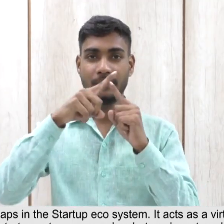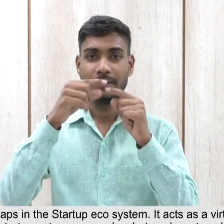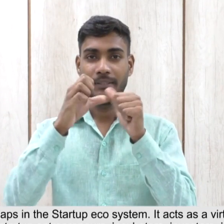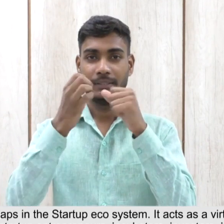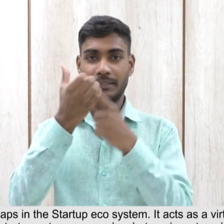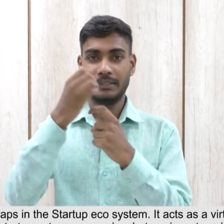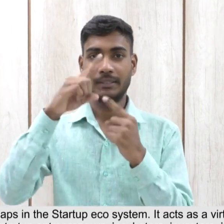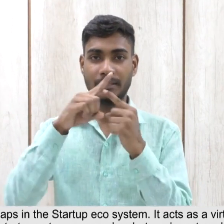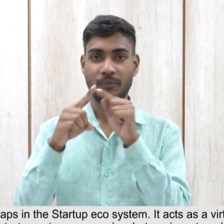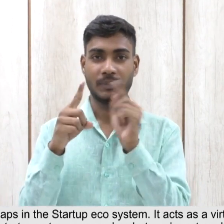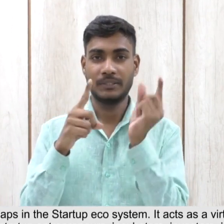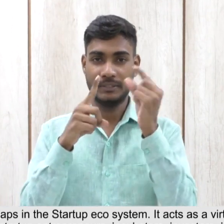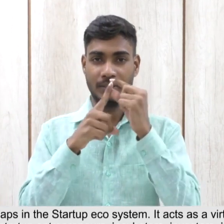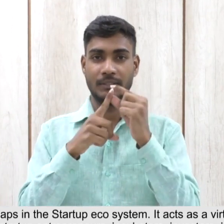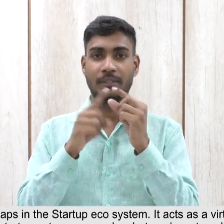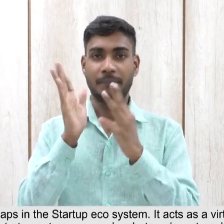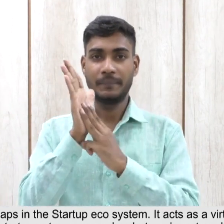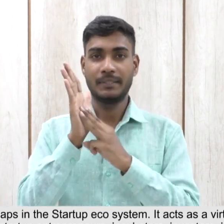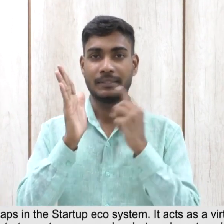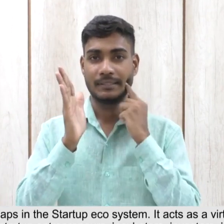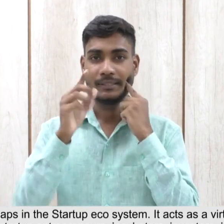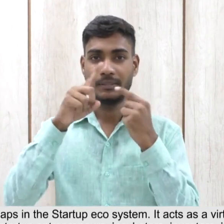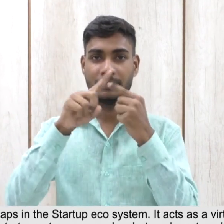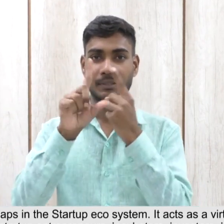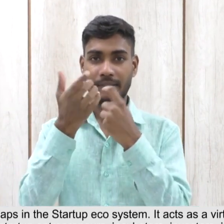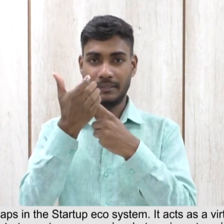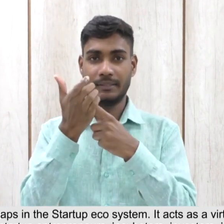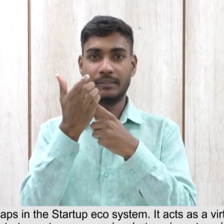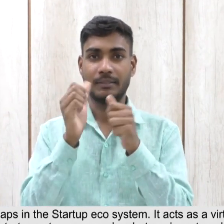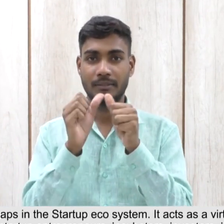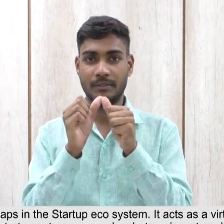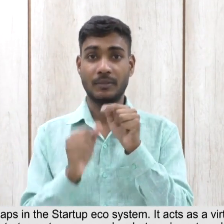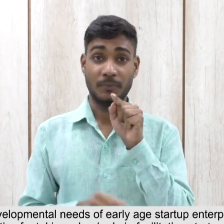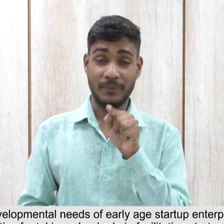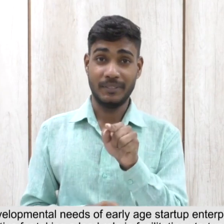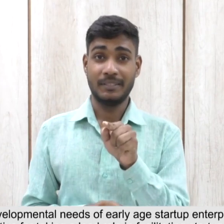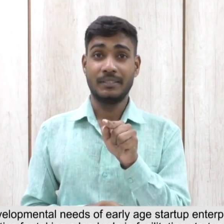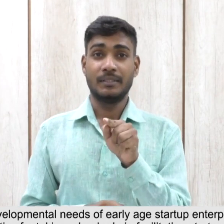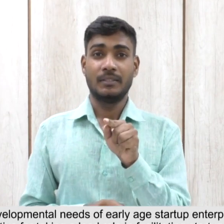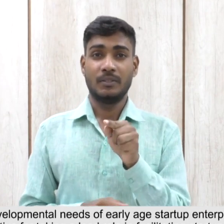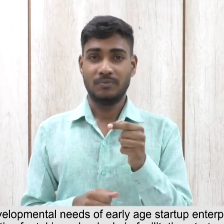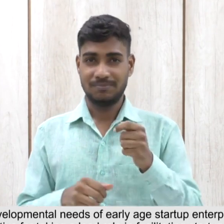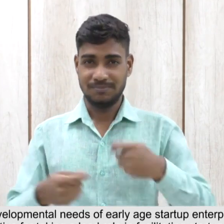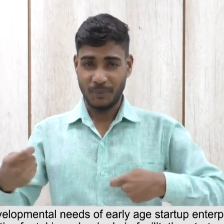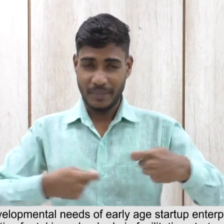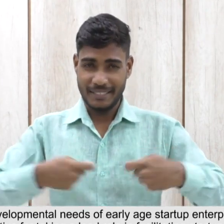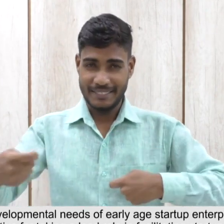investors, industry bodies, banks to meet the financing